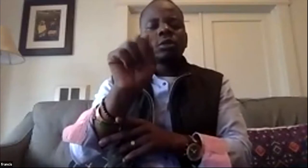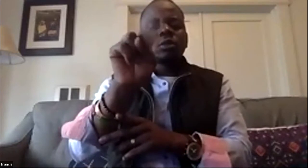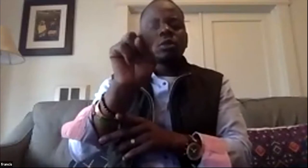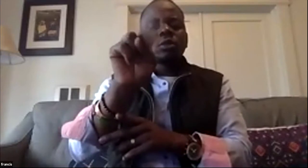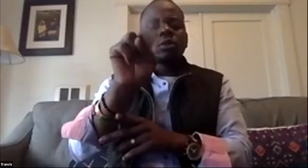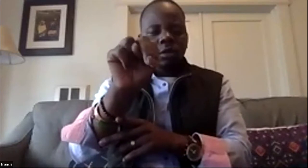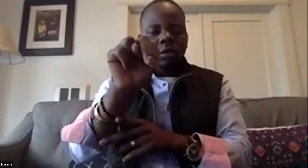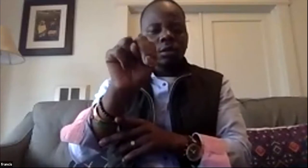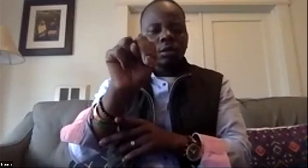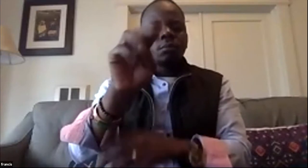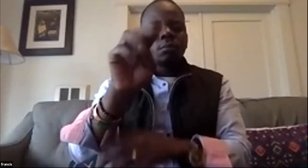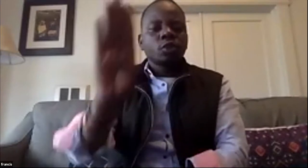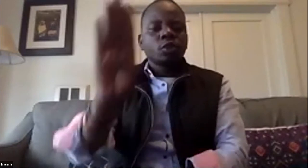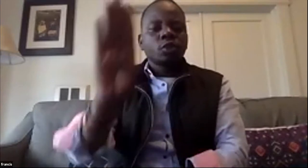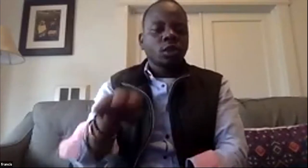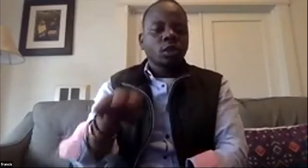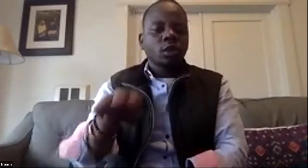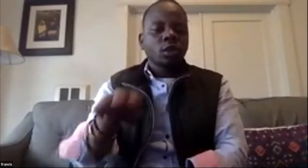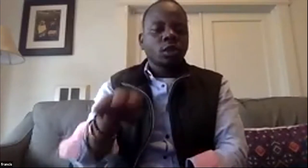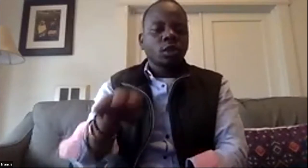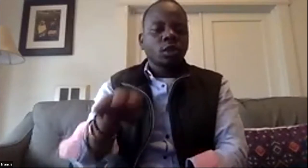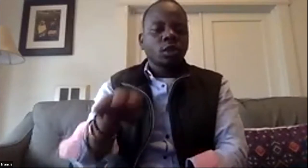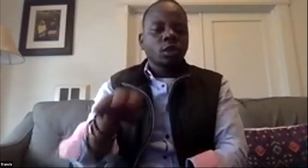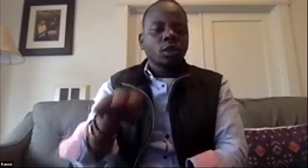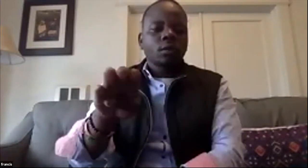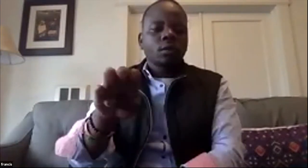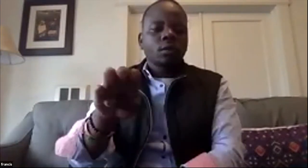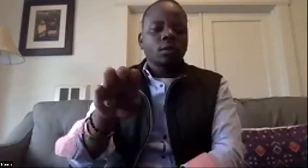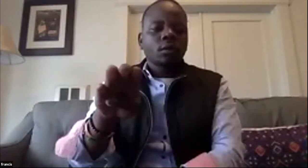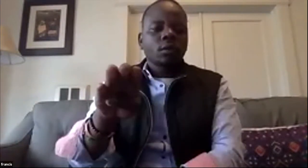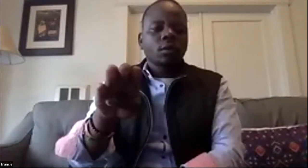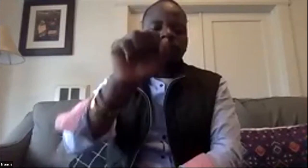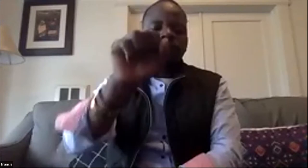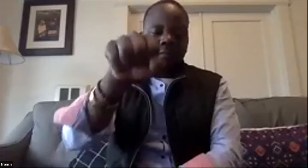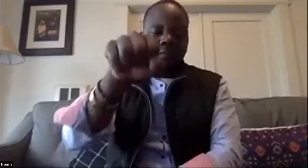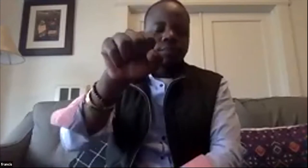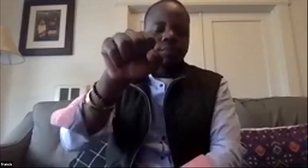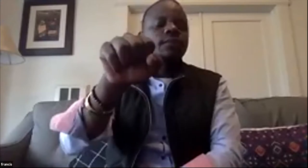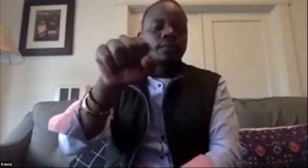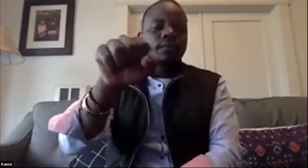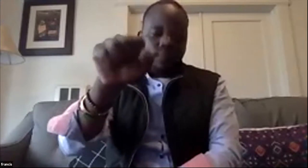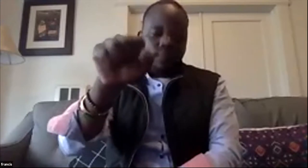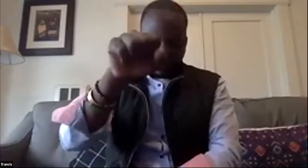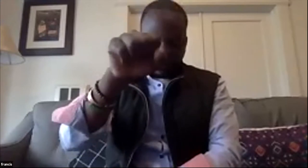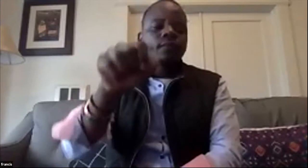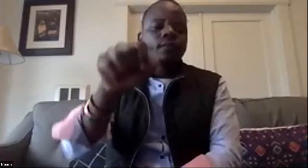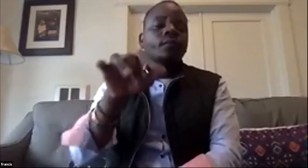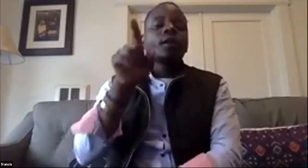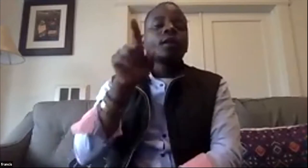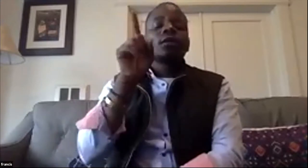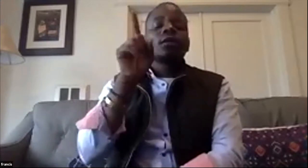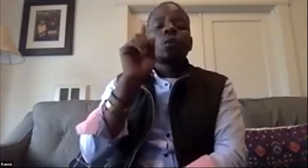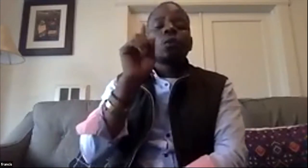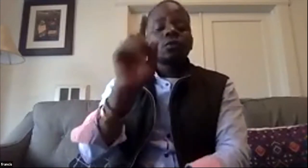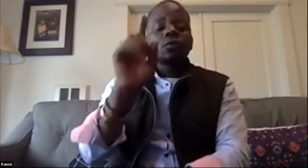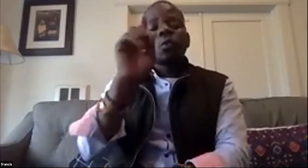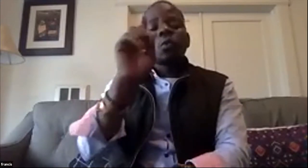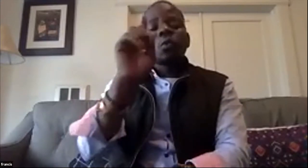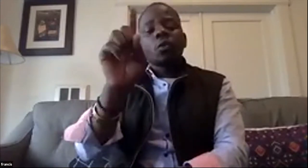what's it called hang on just a second okay okay in america so this is a group in boston and